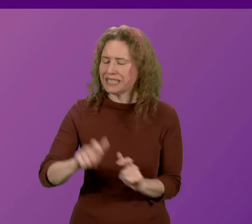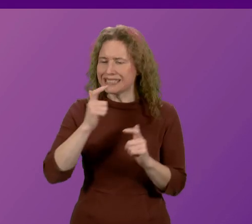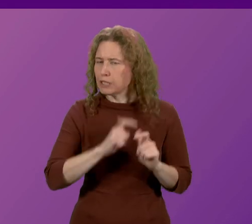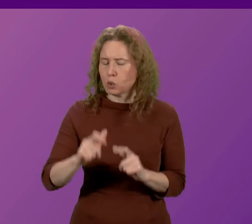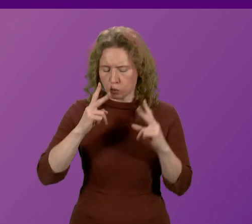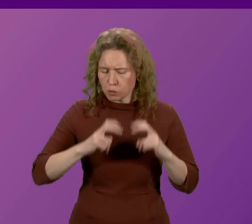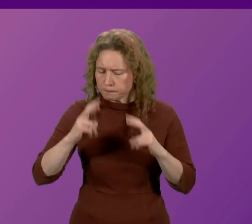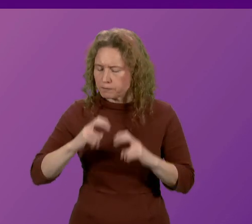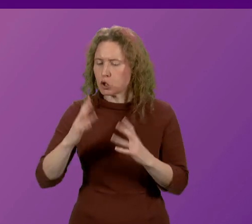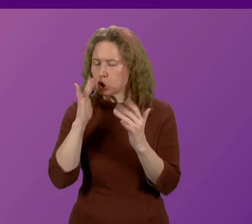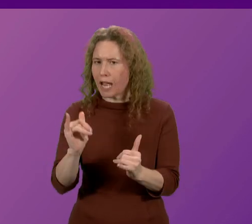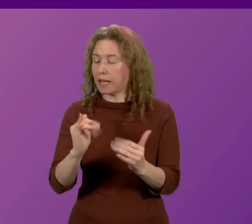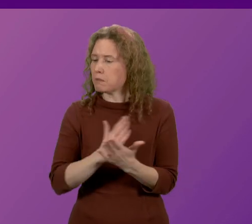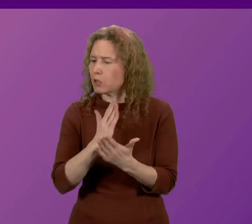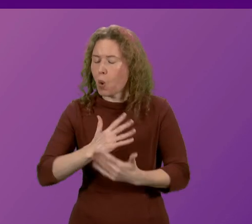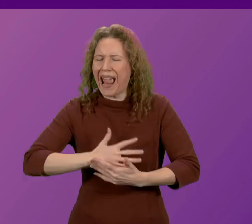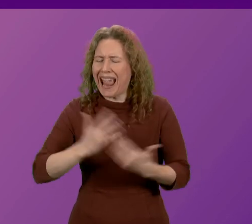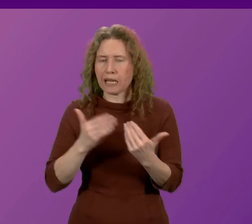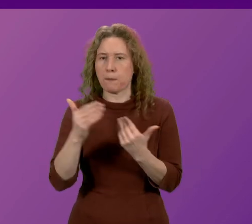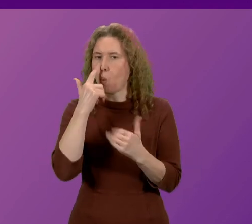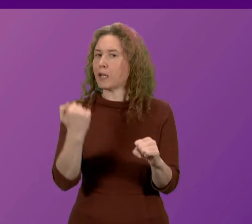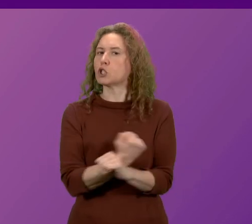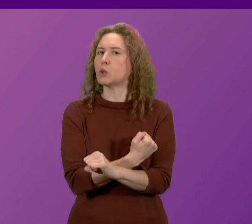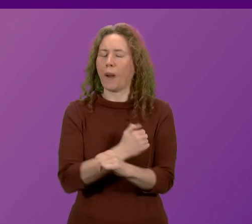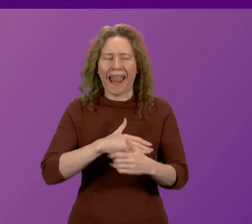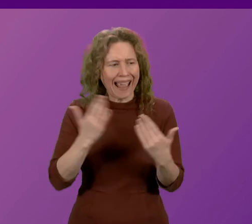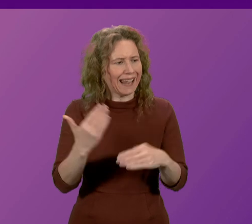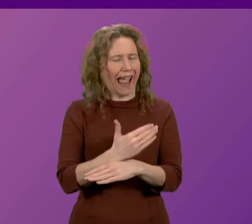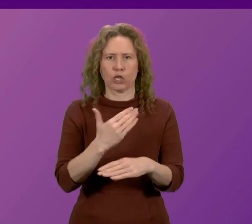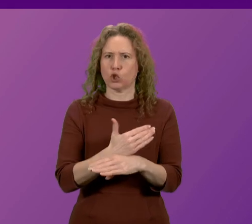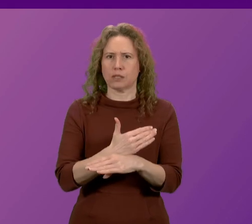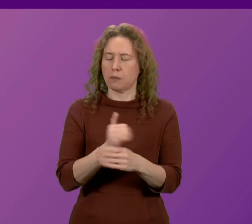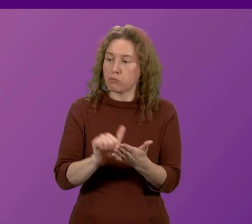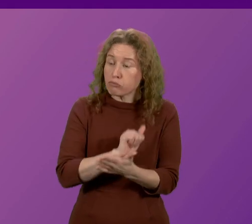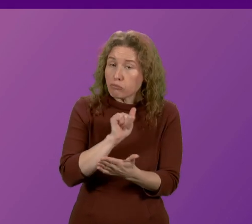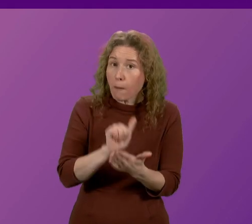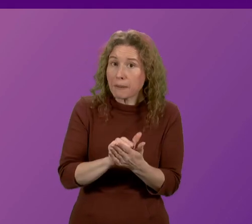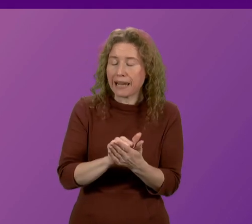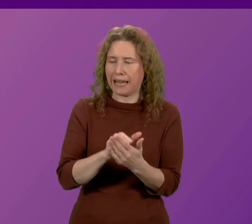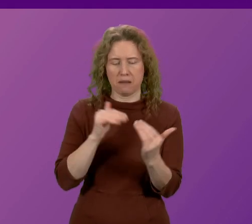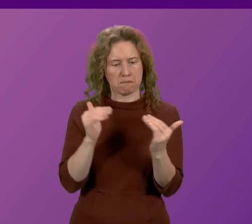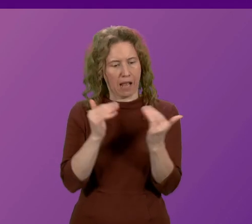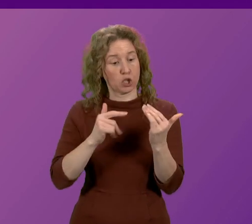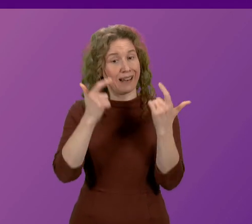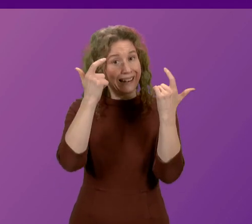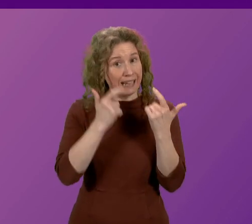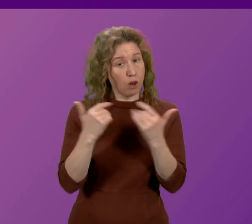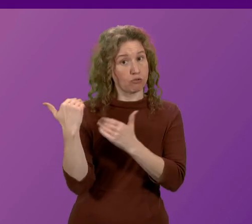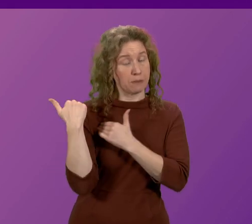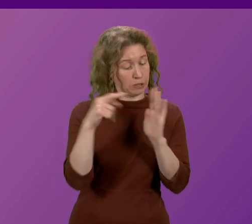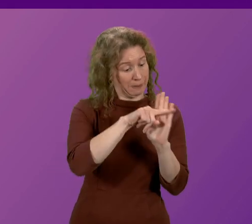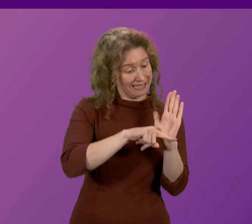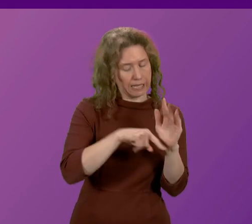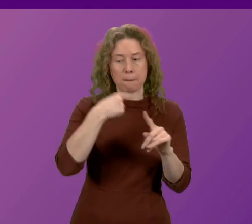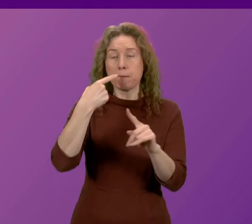as to whether there are any actions we can take which will properly address our legal responsibilities, but